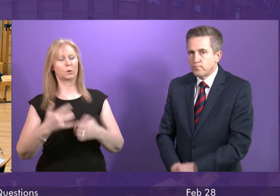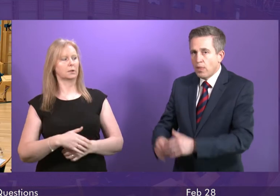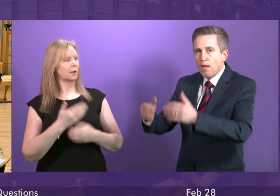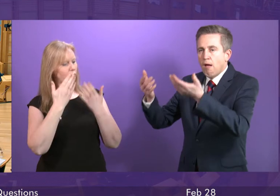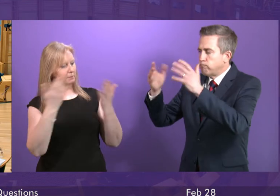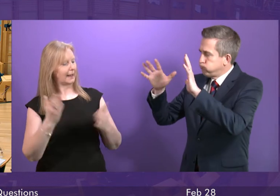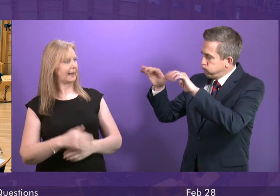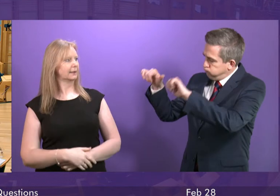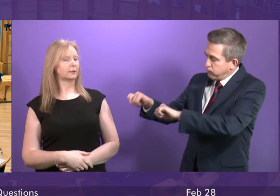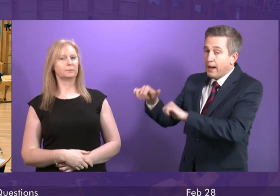Jackson Carlaw.